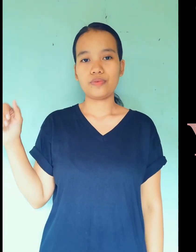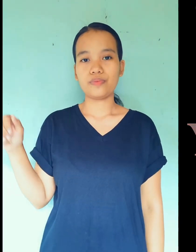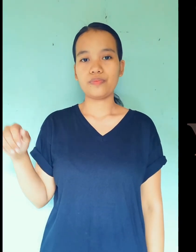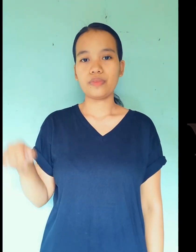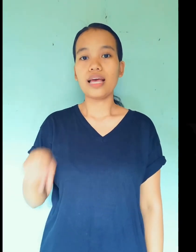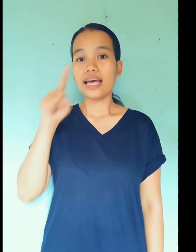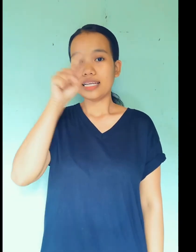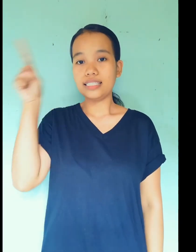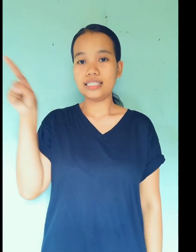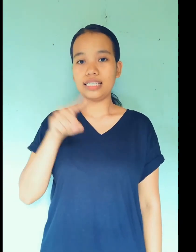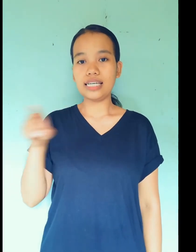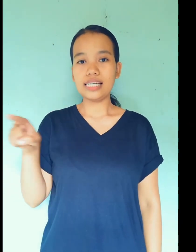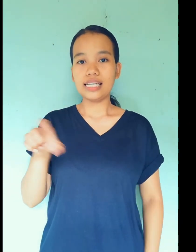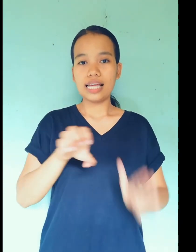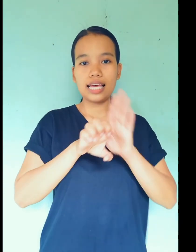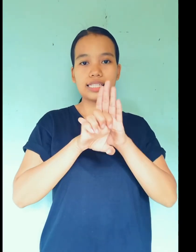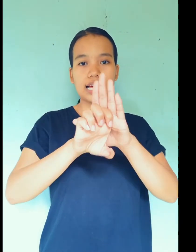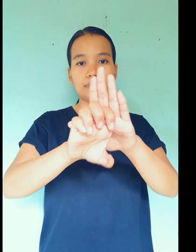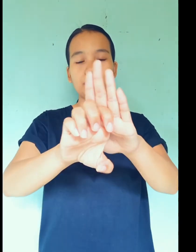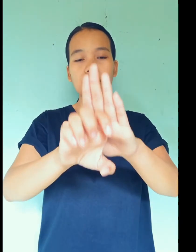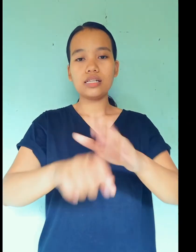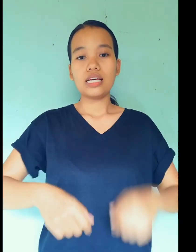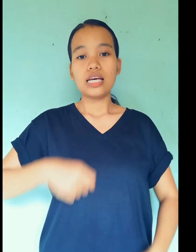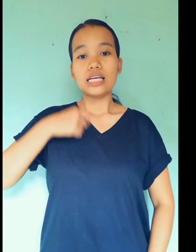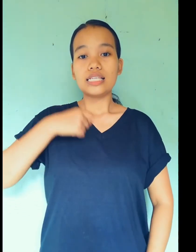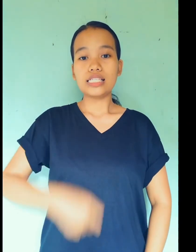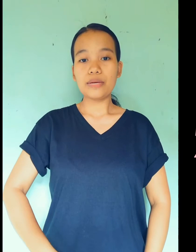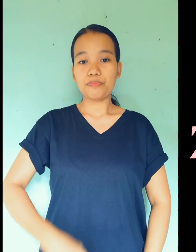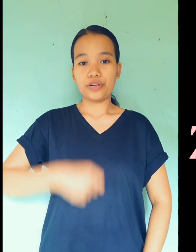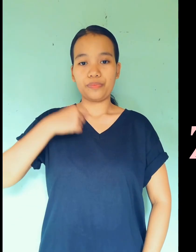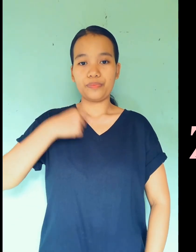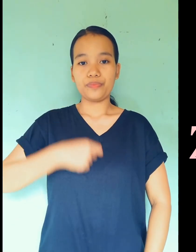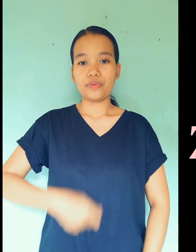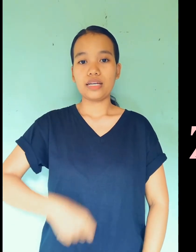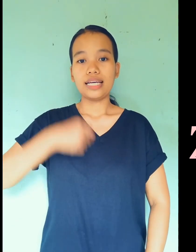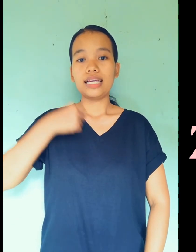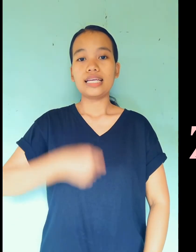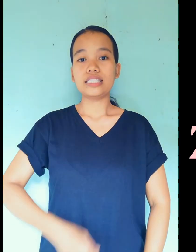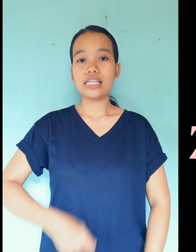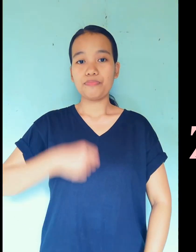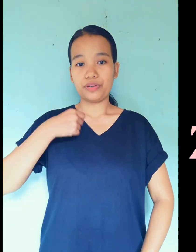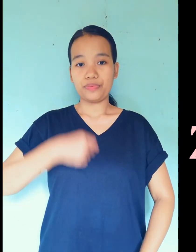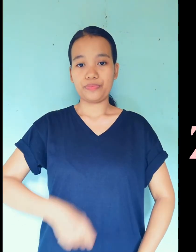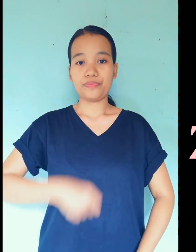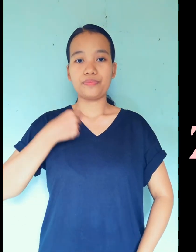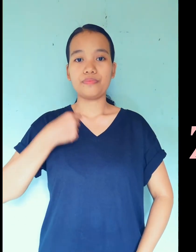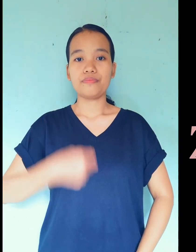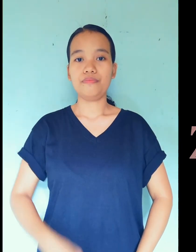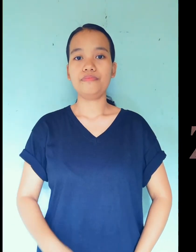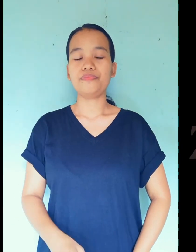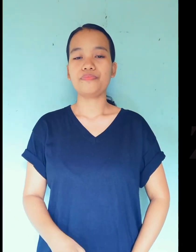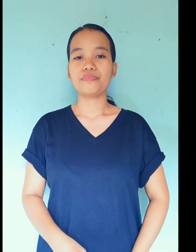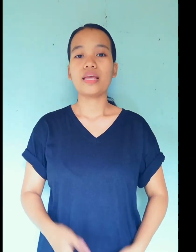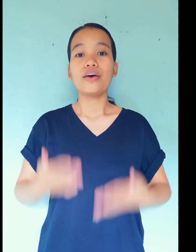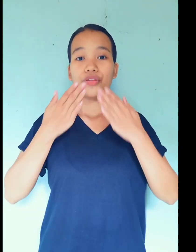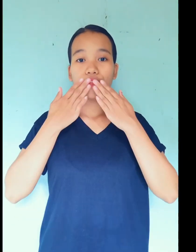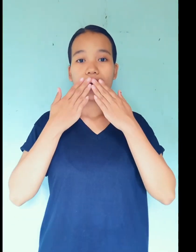Z example, zipper. Z. Thank